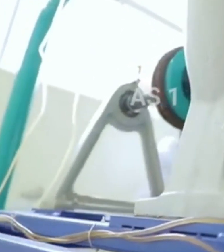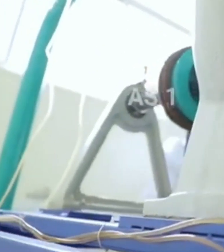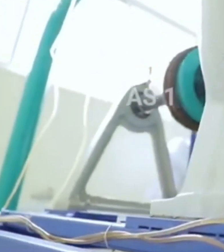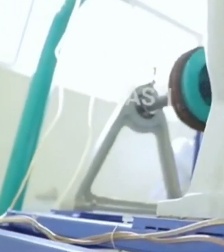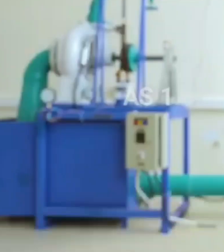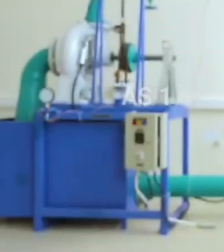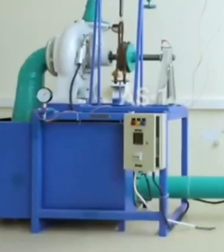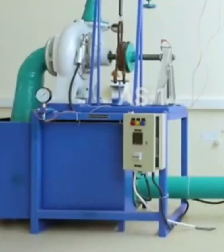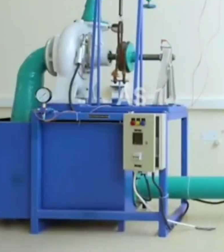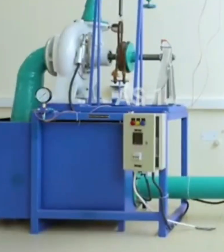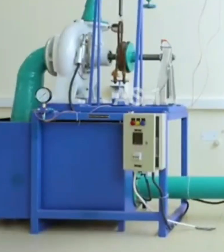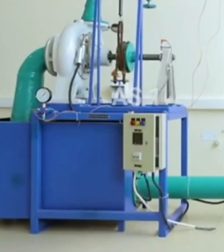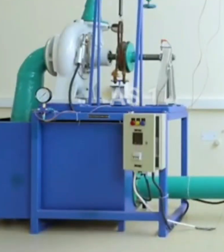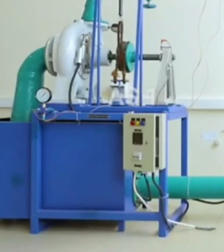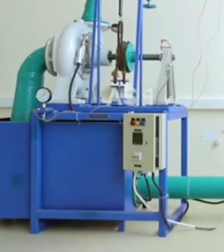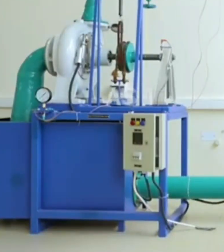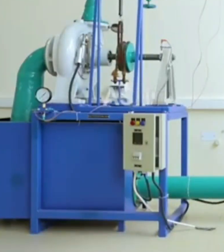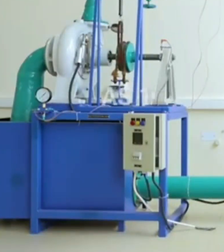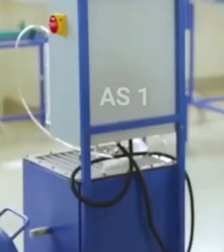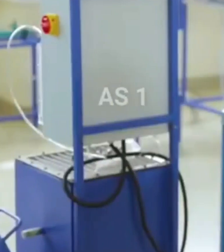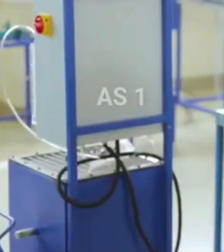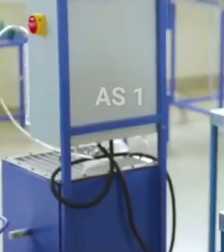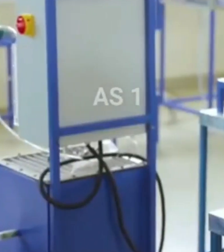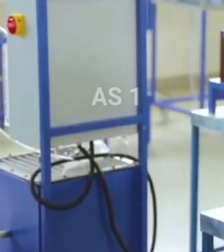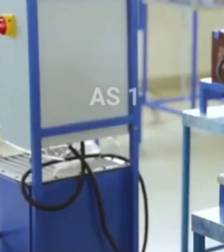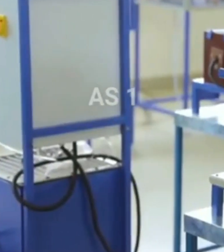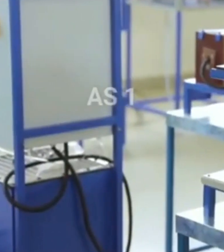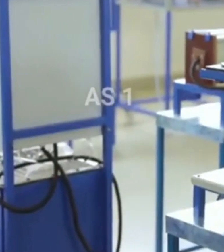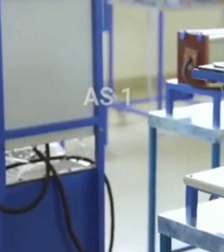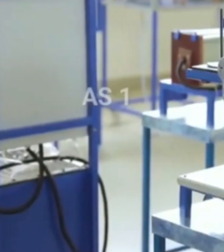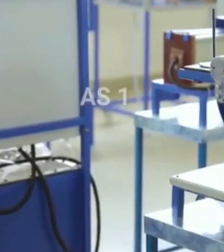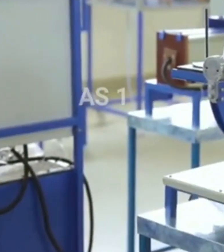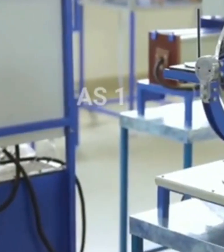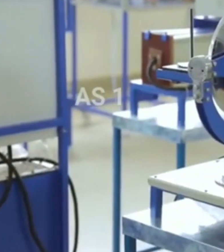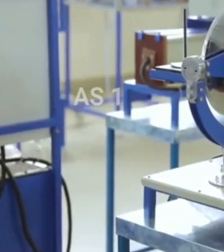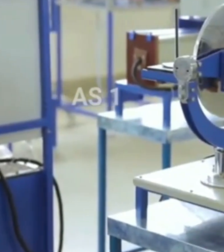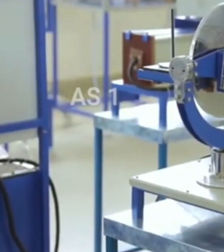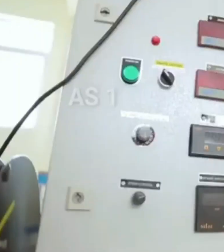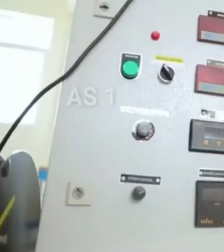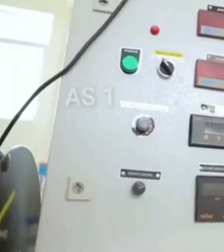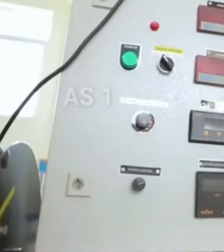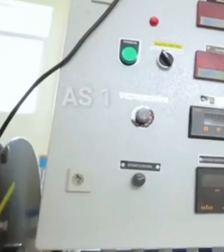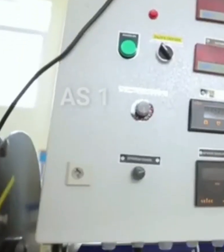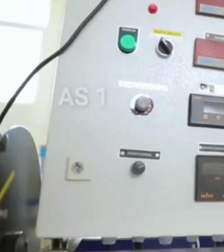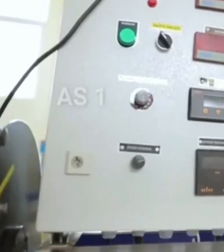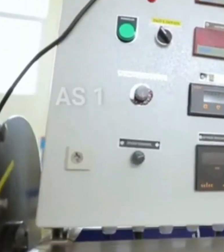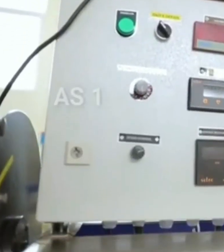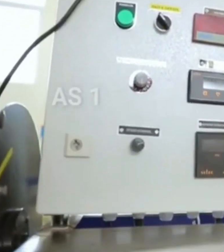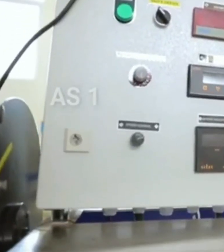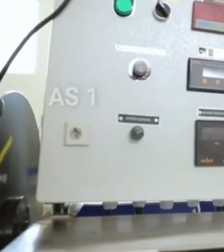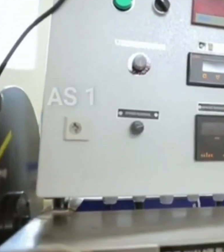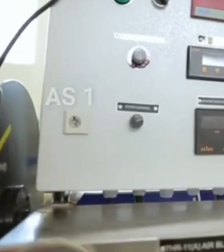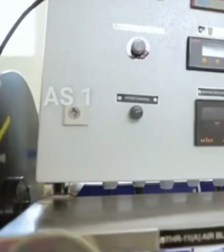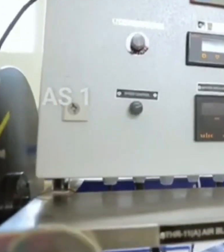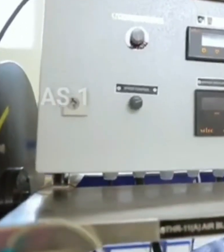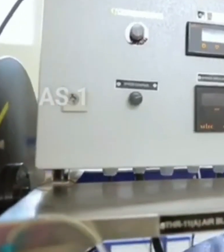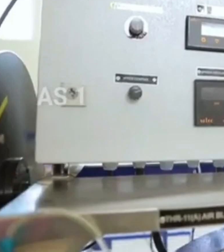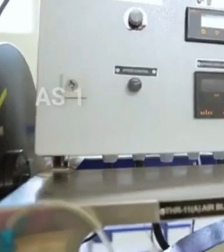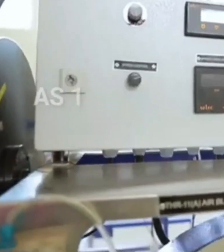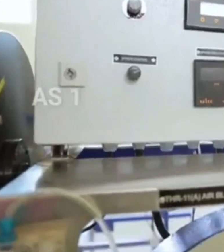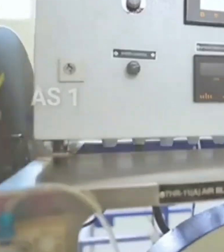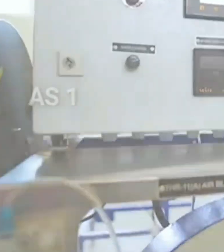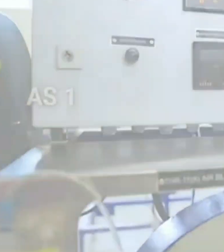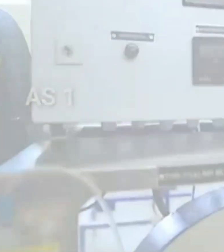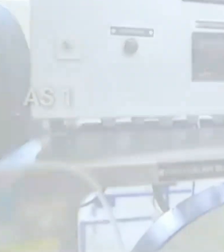without beginning from the lower level possible and providing an avenue for students to get to that destination we cannot get there